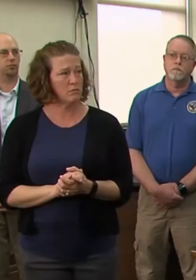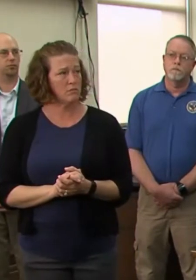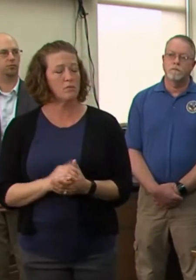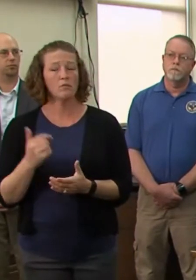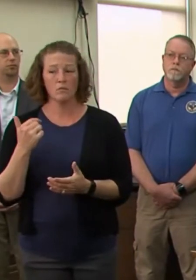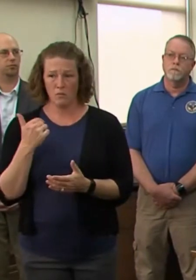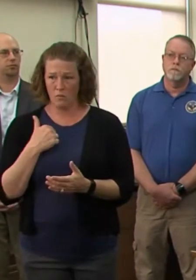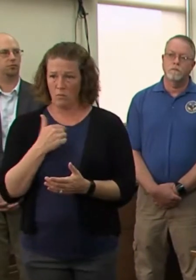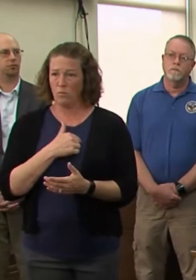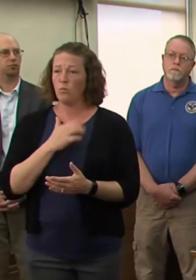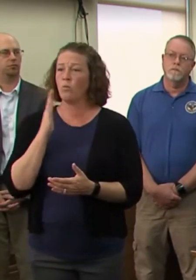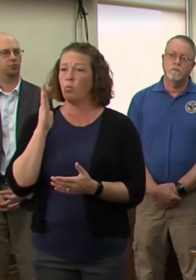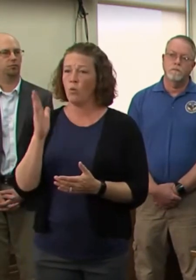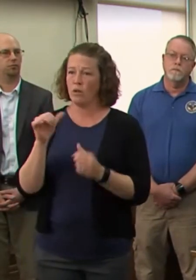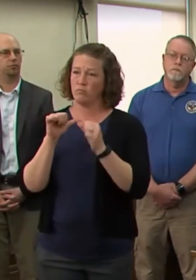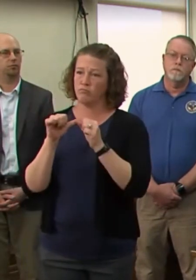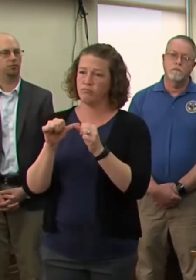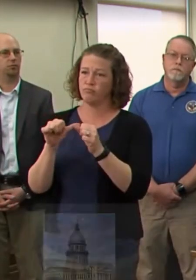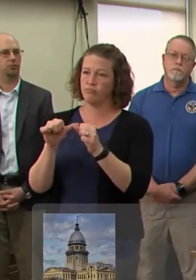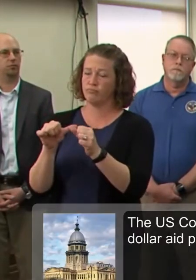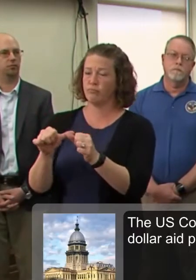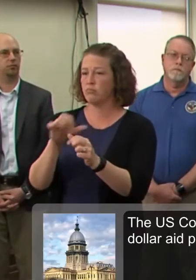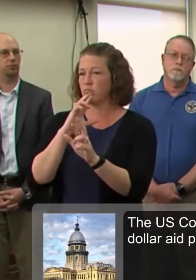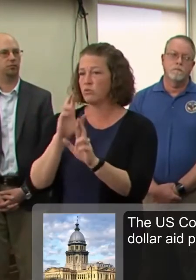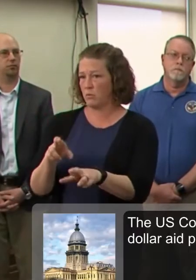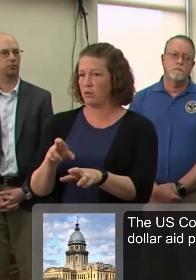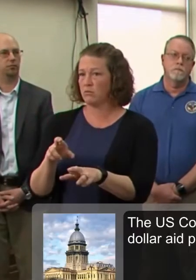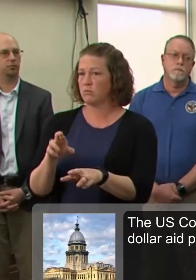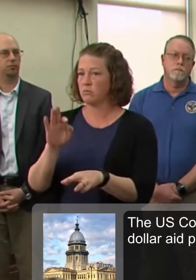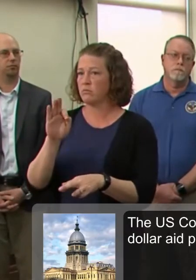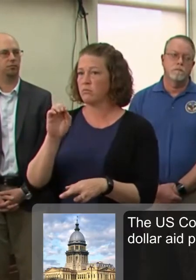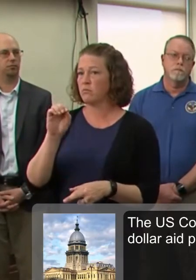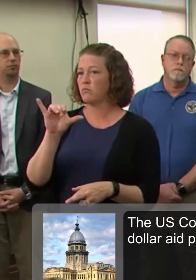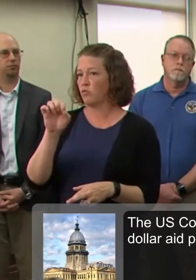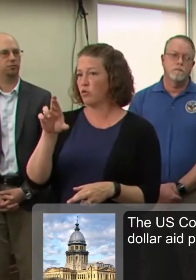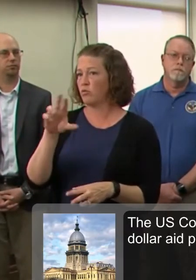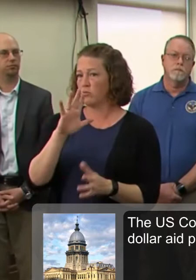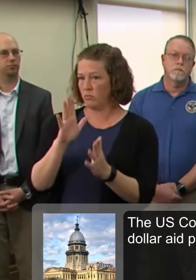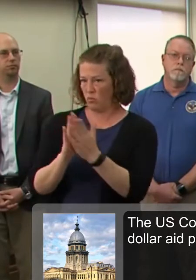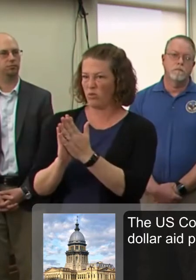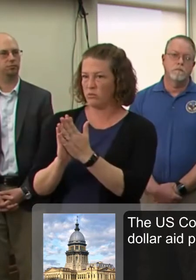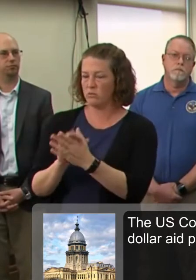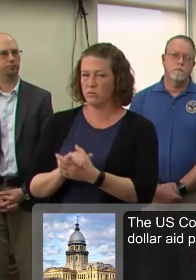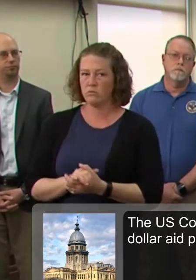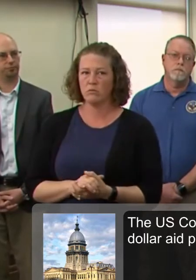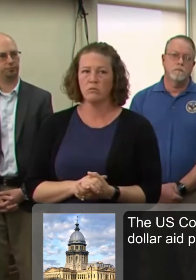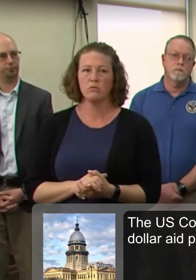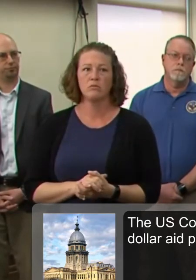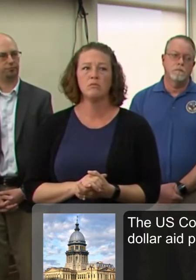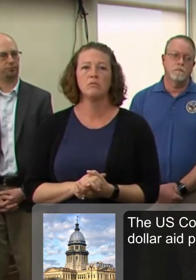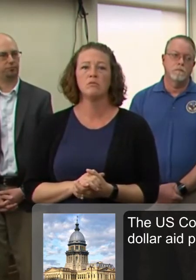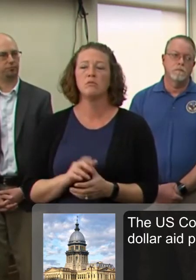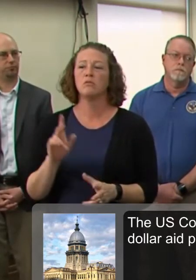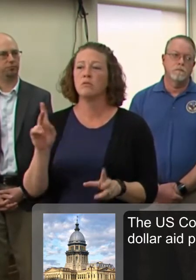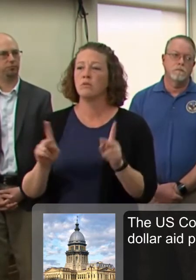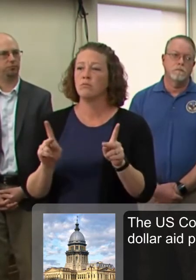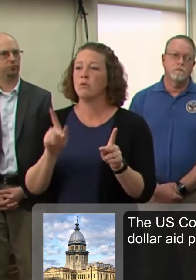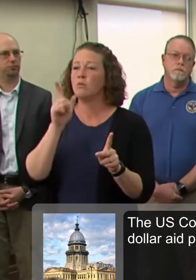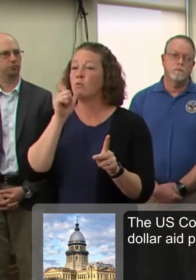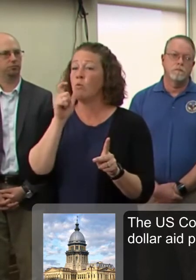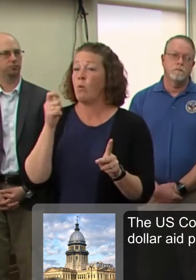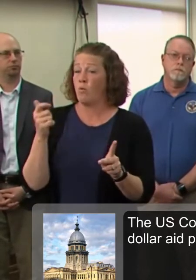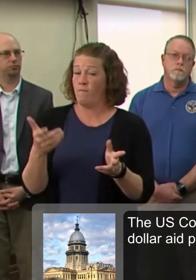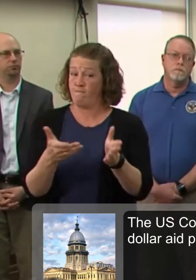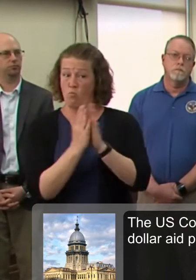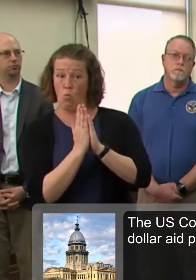continue to respond to FOIA requests. I mean, I would ask members of the media and the public who put in FOIA requests to have some patience